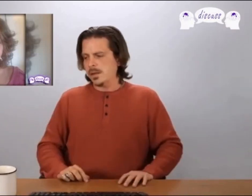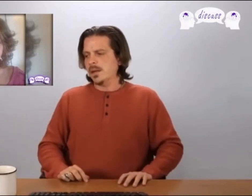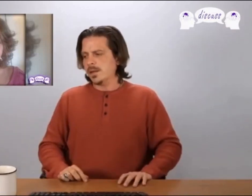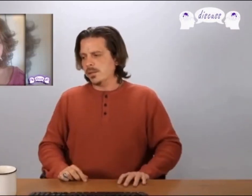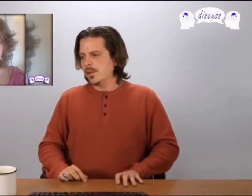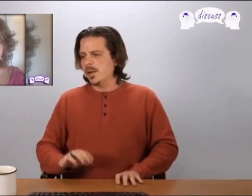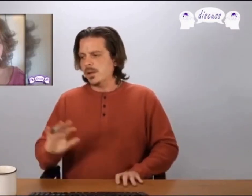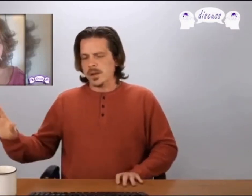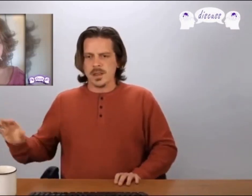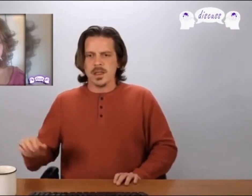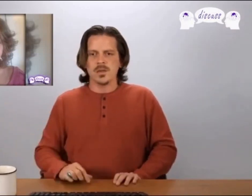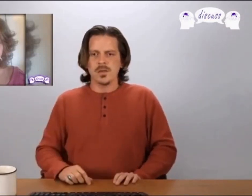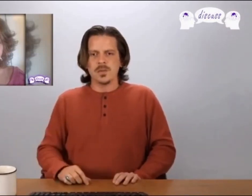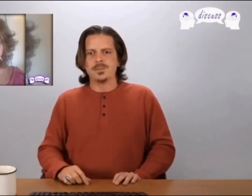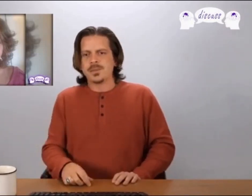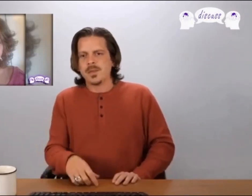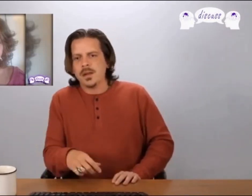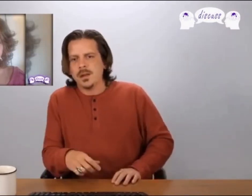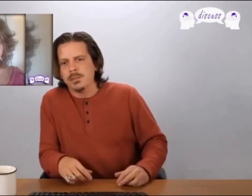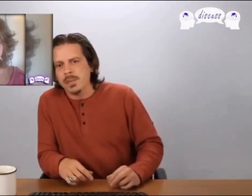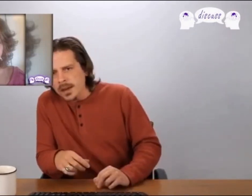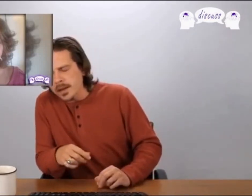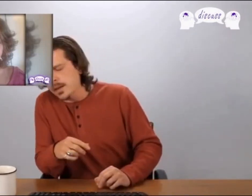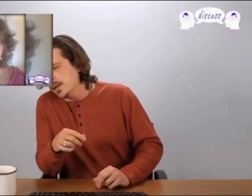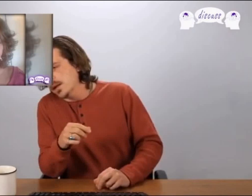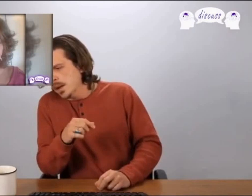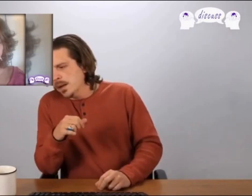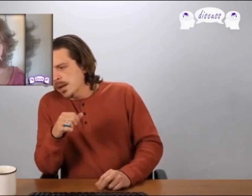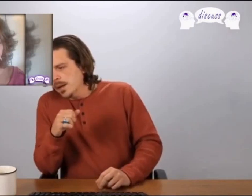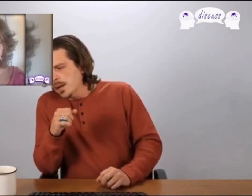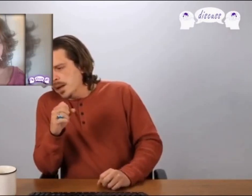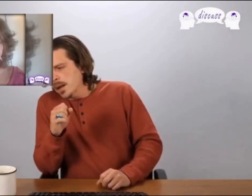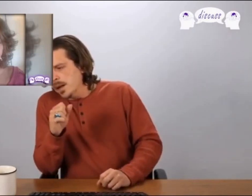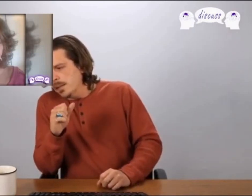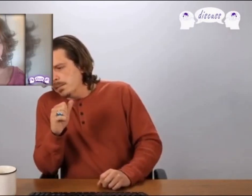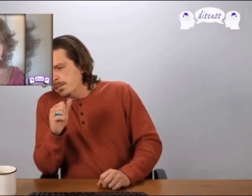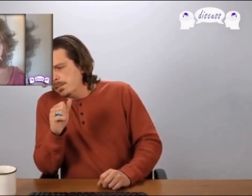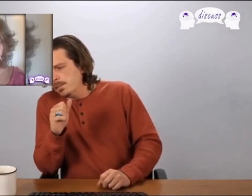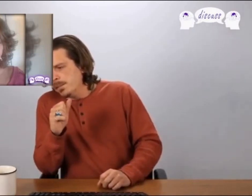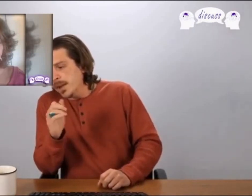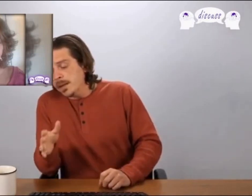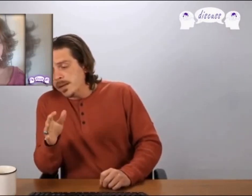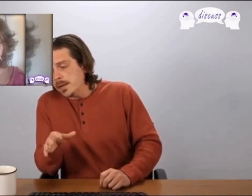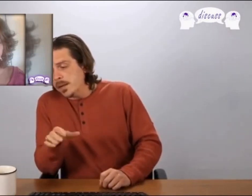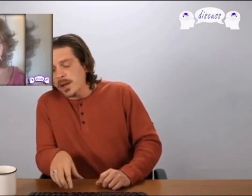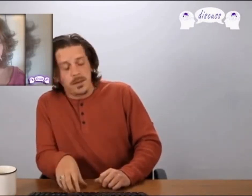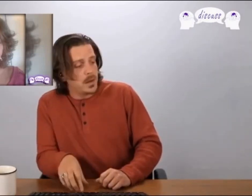-claws and all those assholes but this arrest which